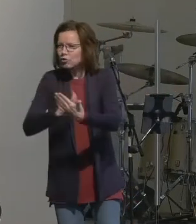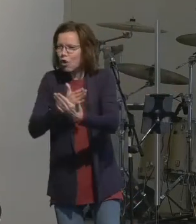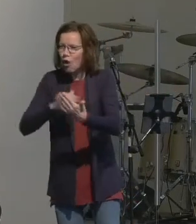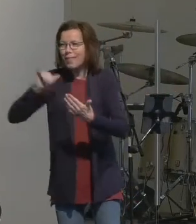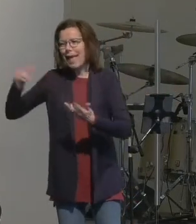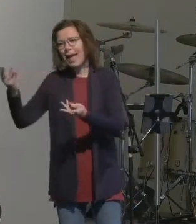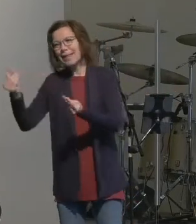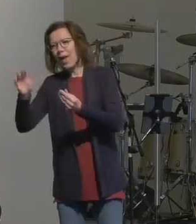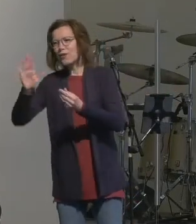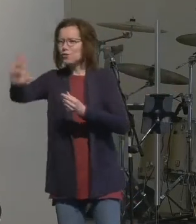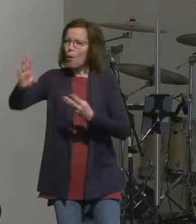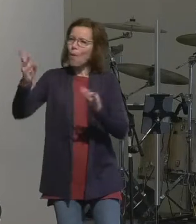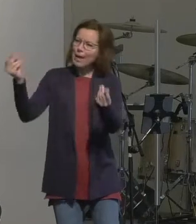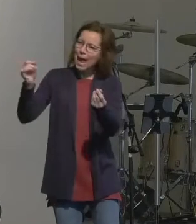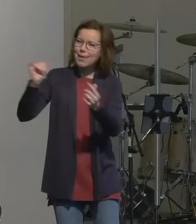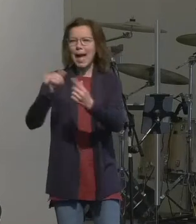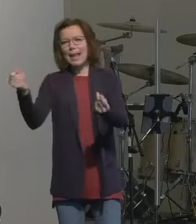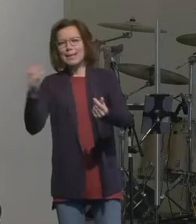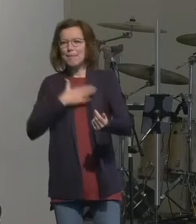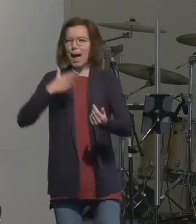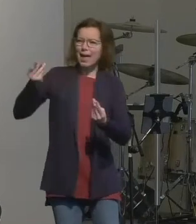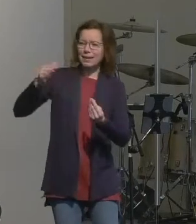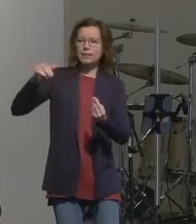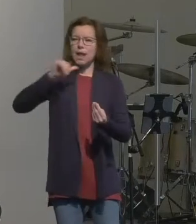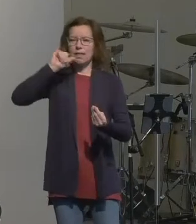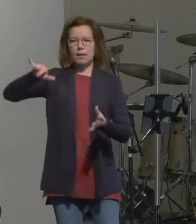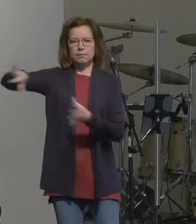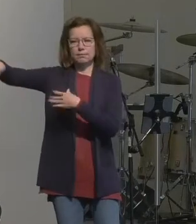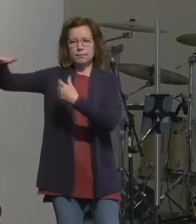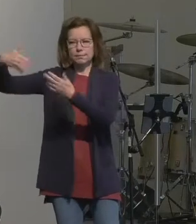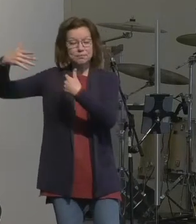but in the middle of the transition they stopped